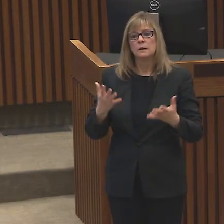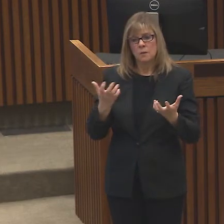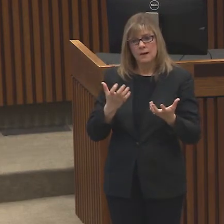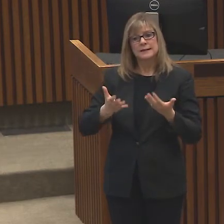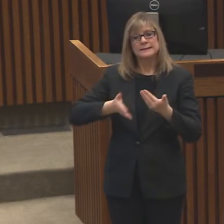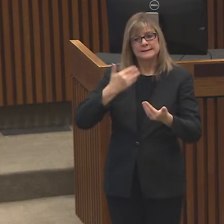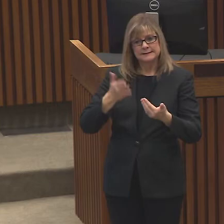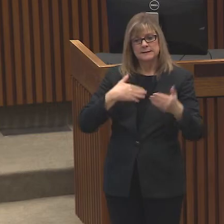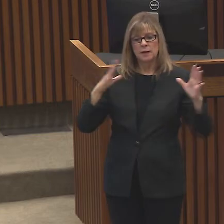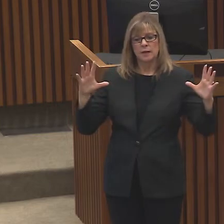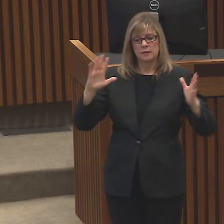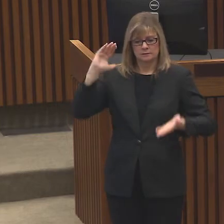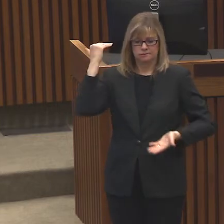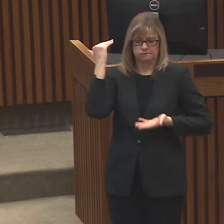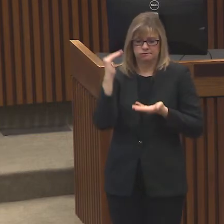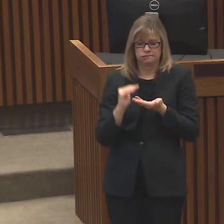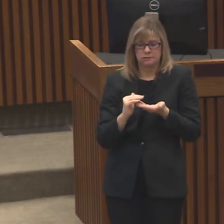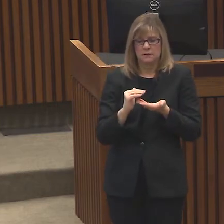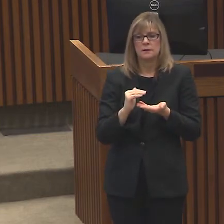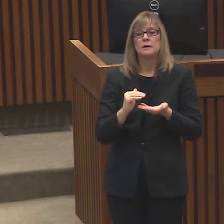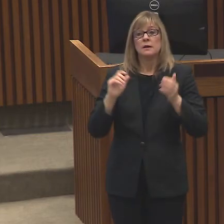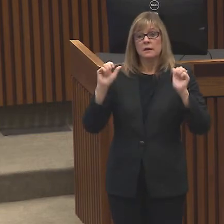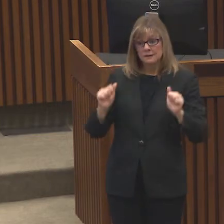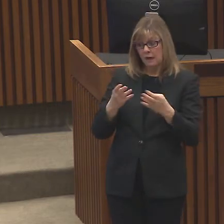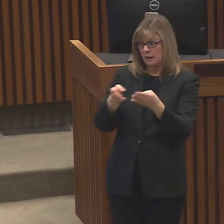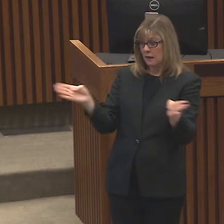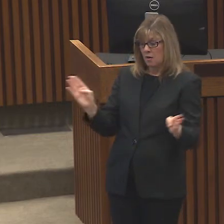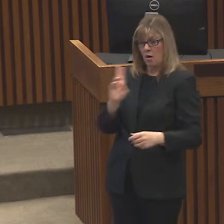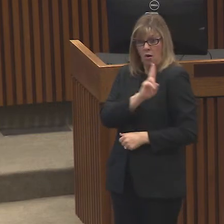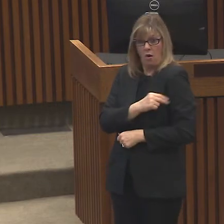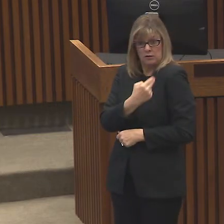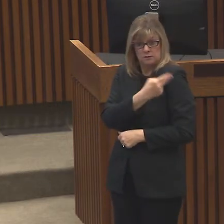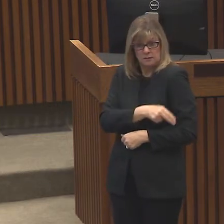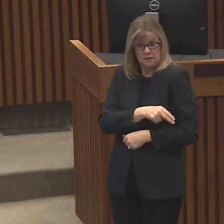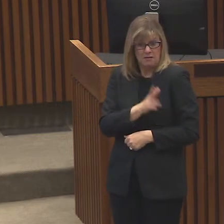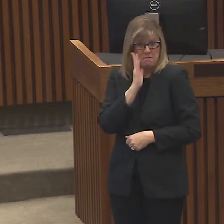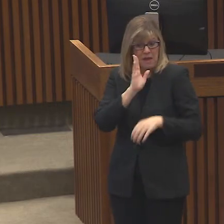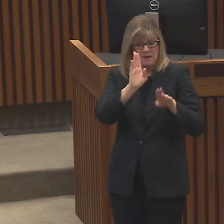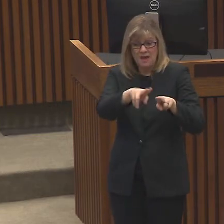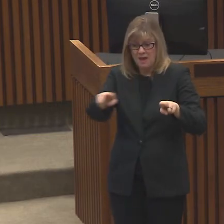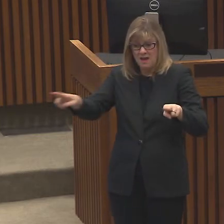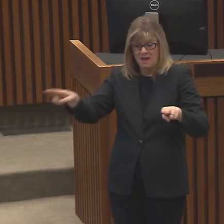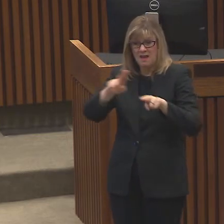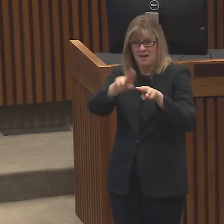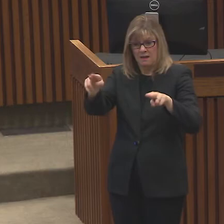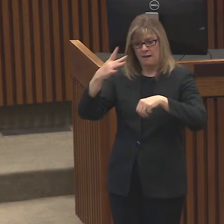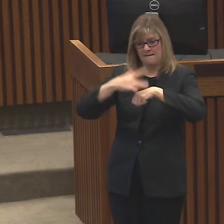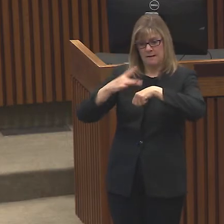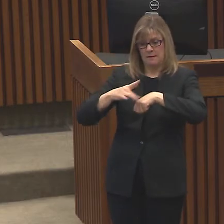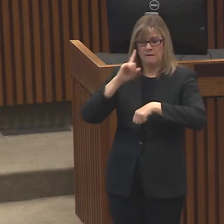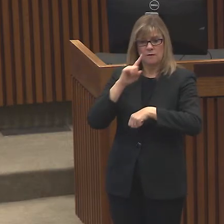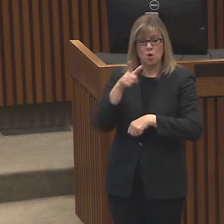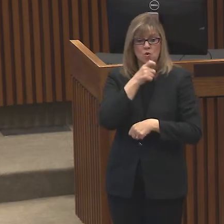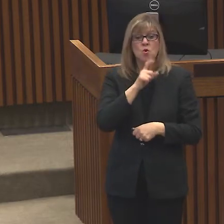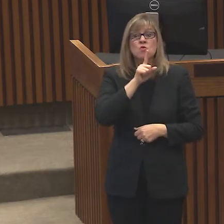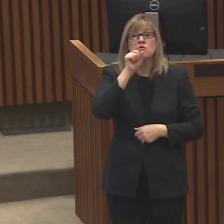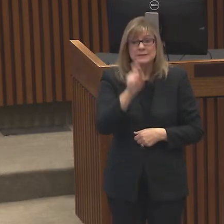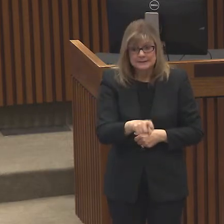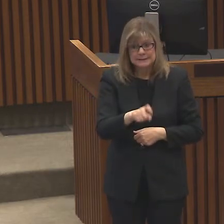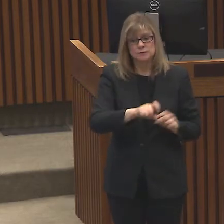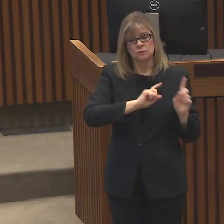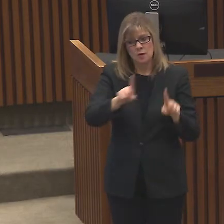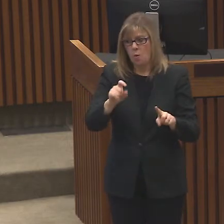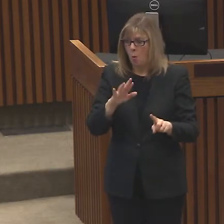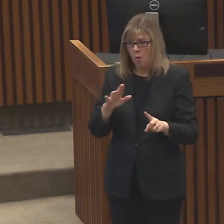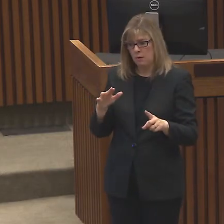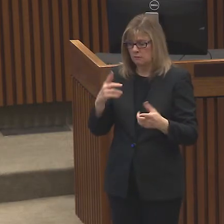hospital beds open to be able to take care of not only the virus, but also other illnesses and accidents that may be coming